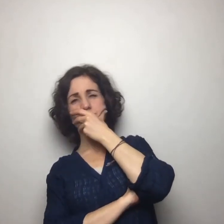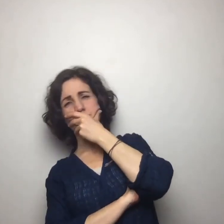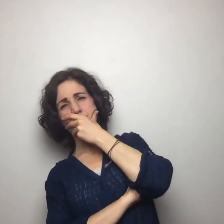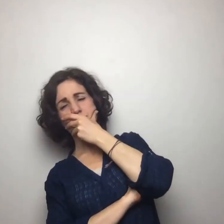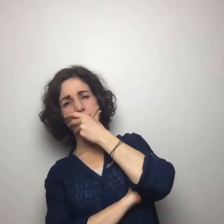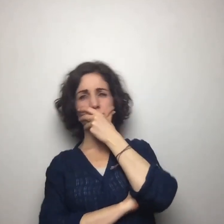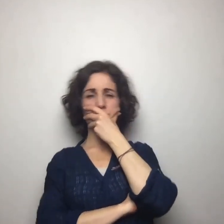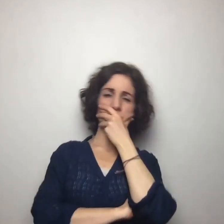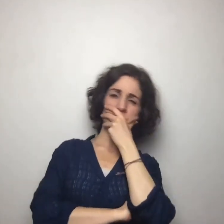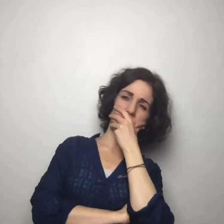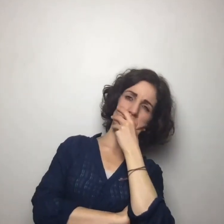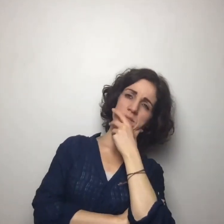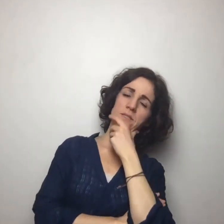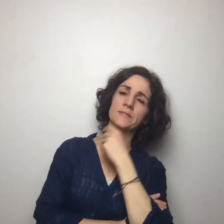I don't know.